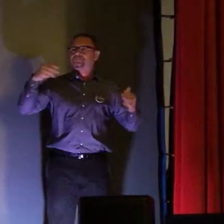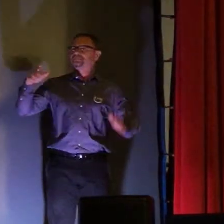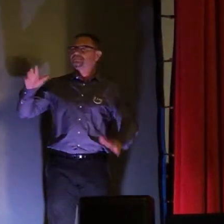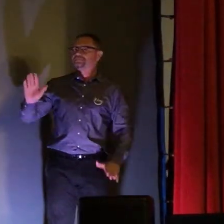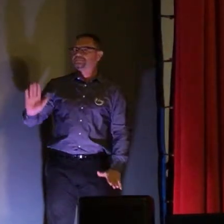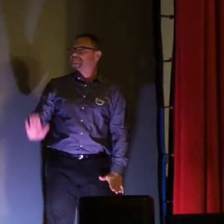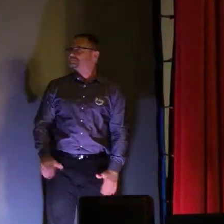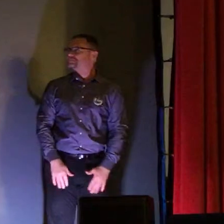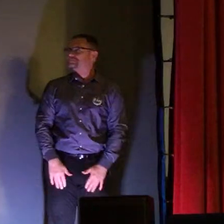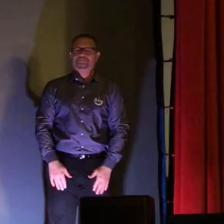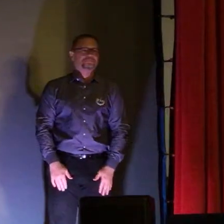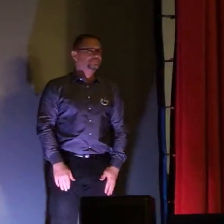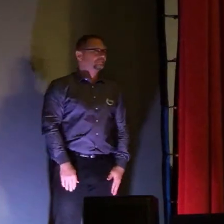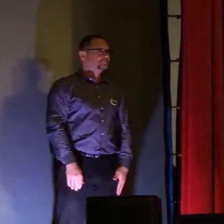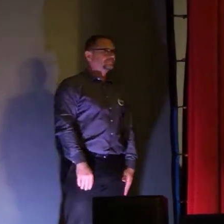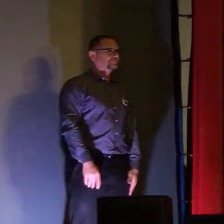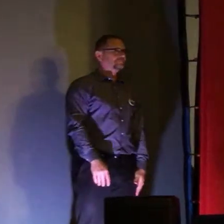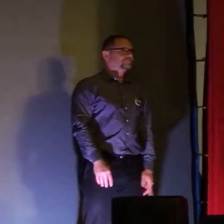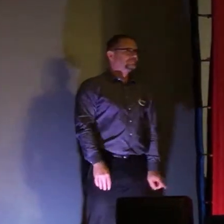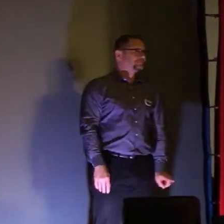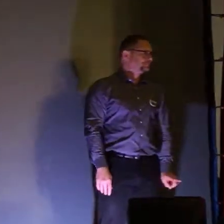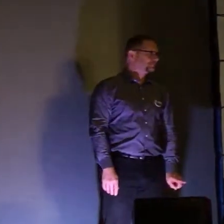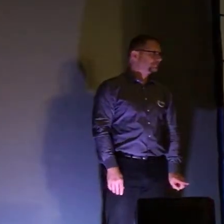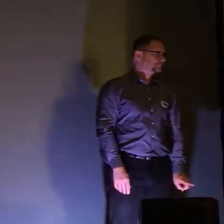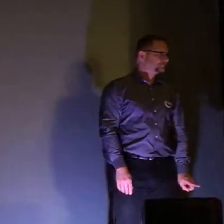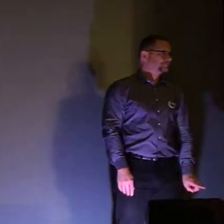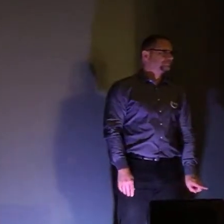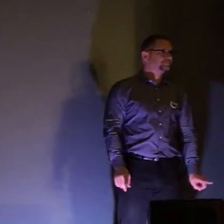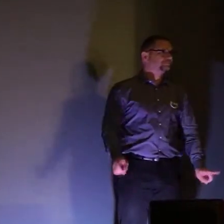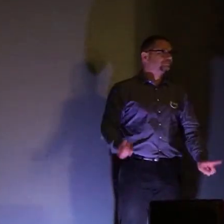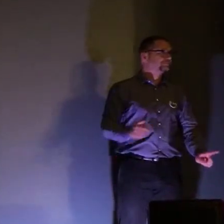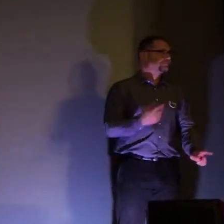with our Pledge of Allegiance we have a couple of our students coming up